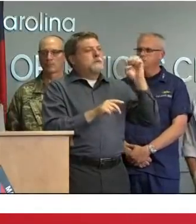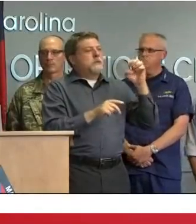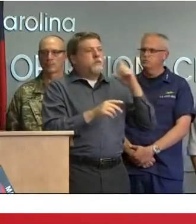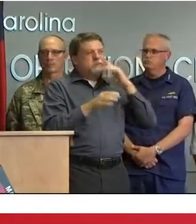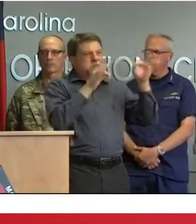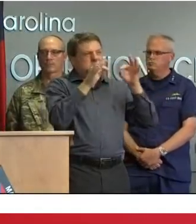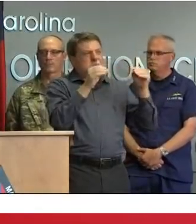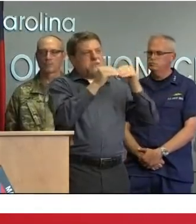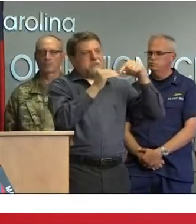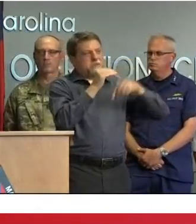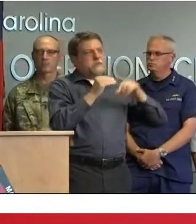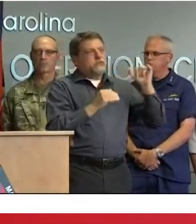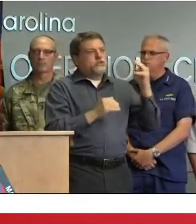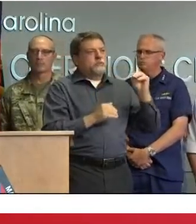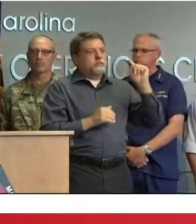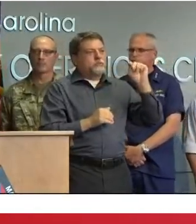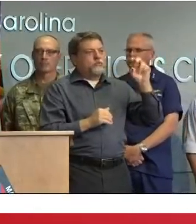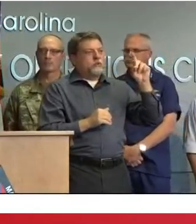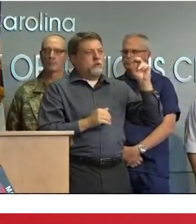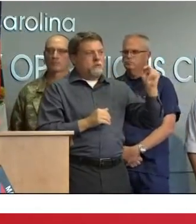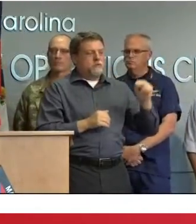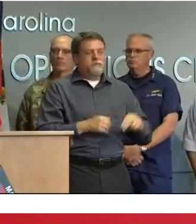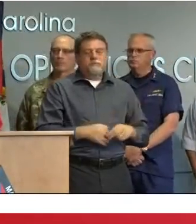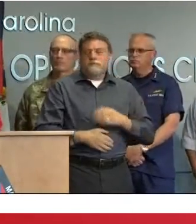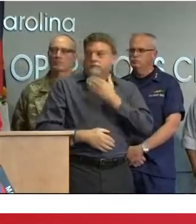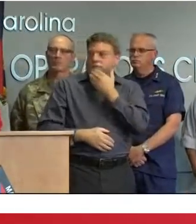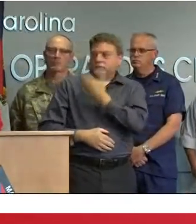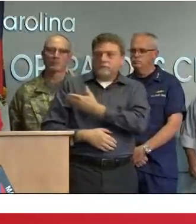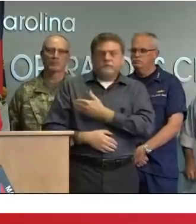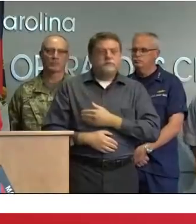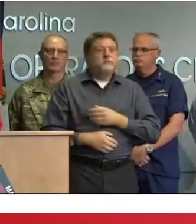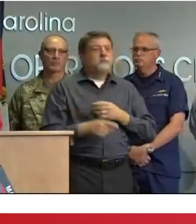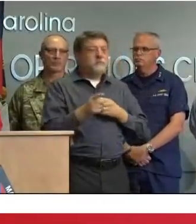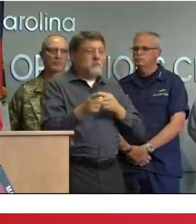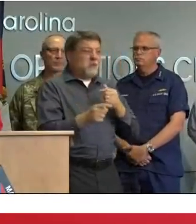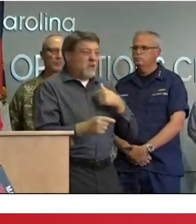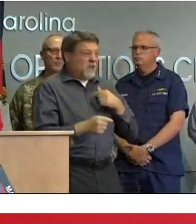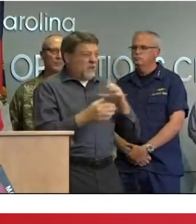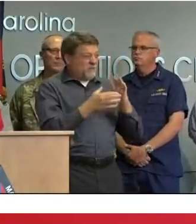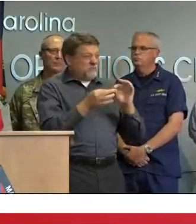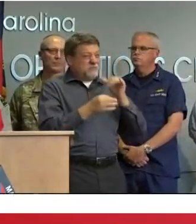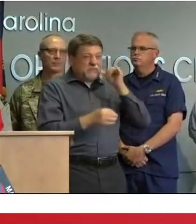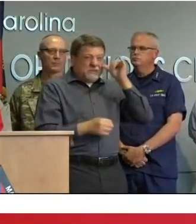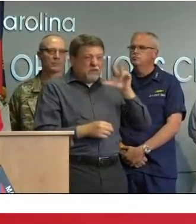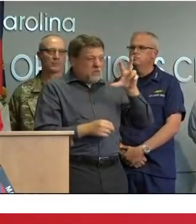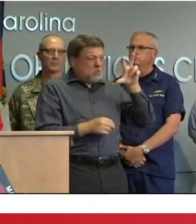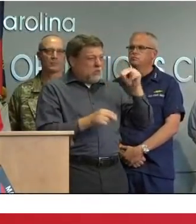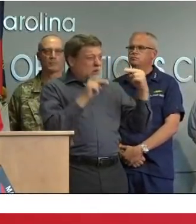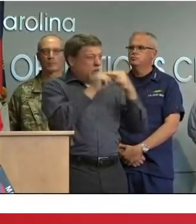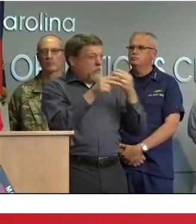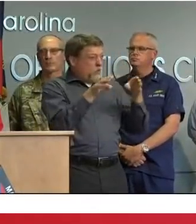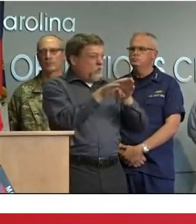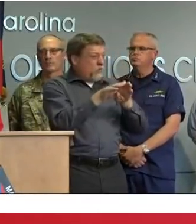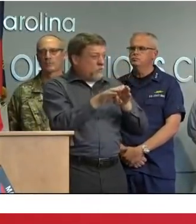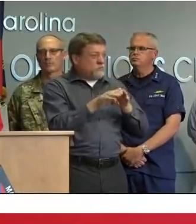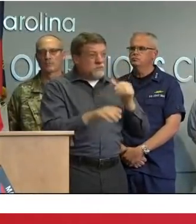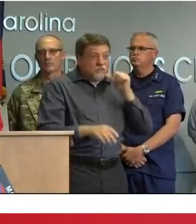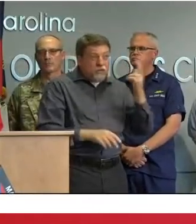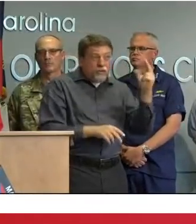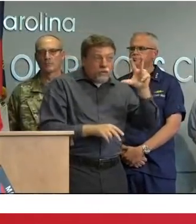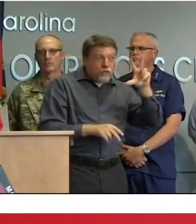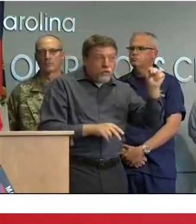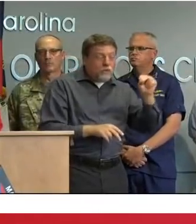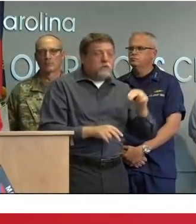um as of friday if you recall we had 30 primary roads at noon uh closed across the state